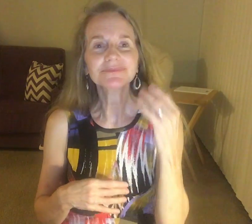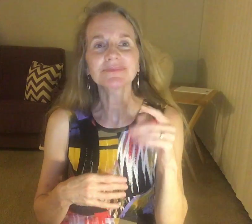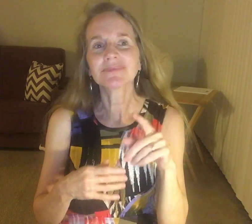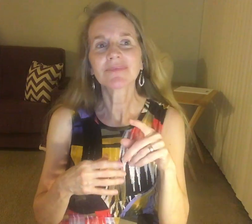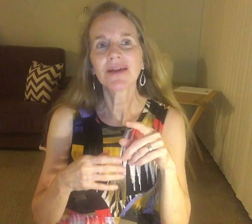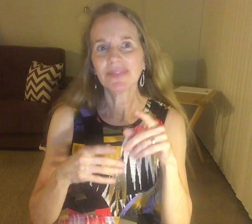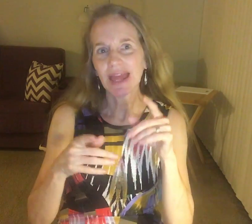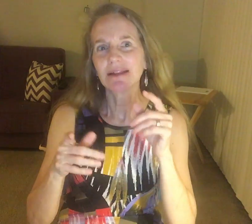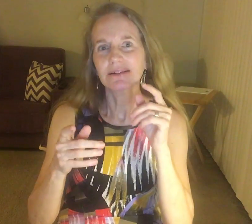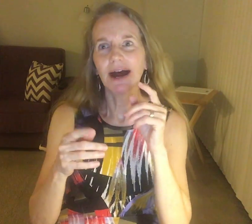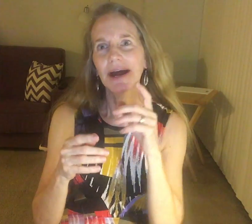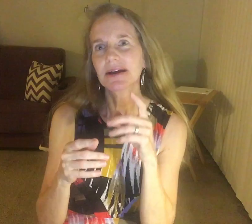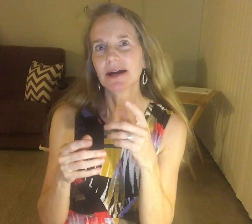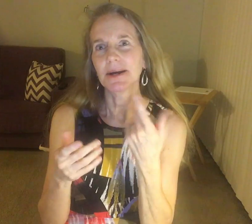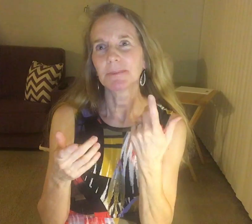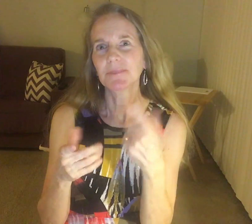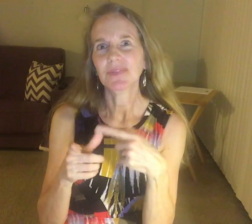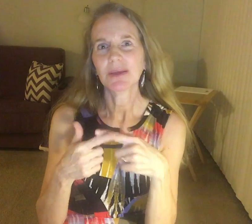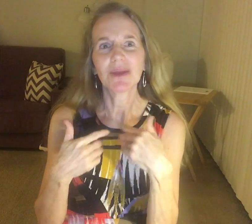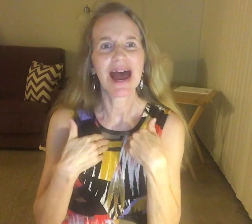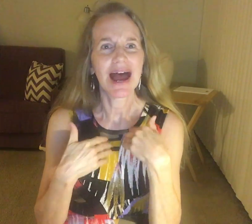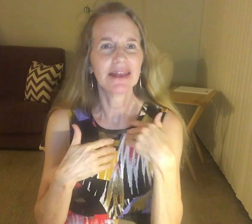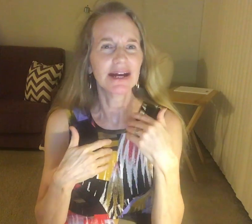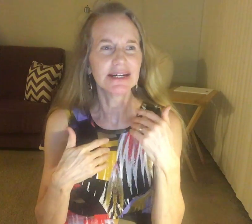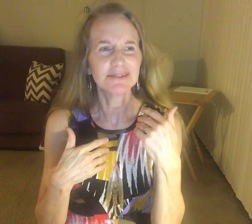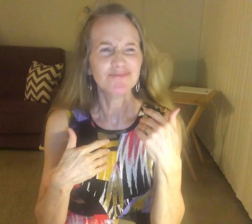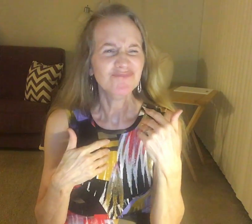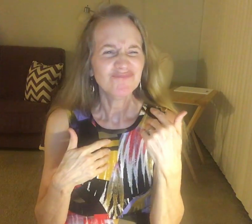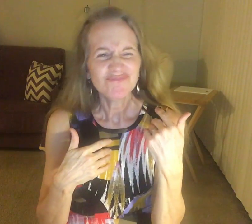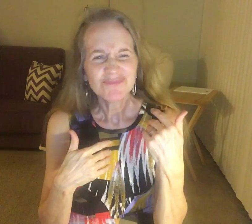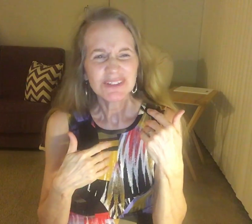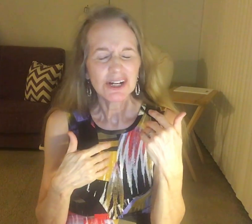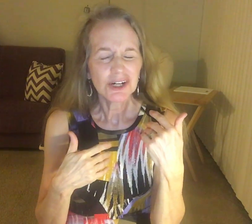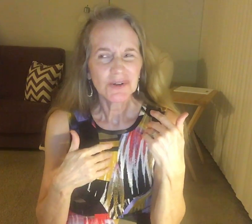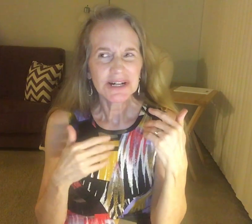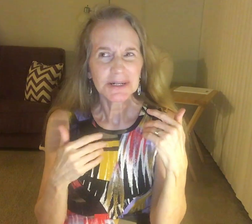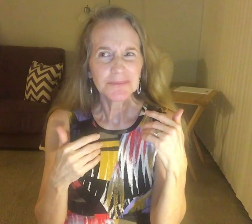And then, um, the baby had, um, you know, um,